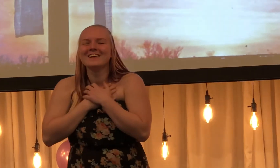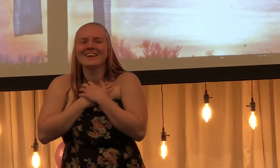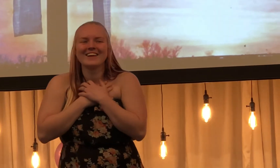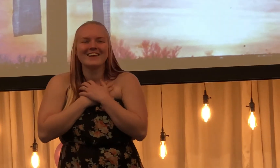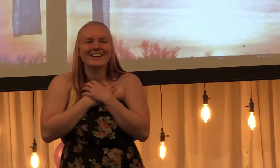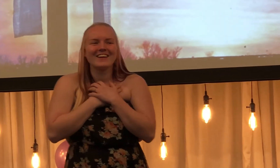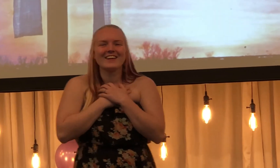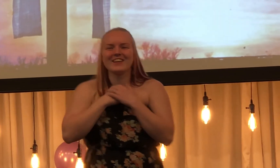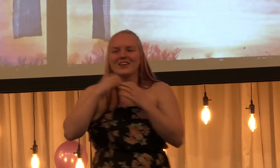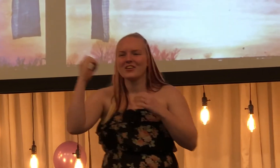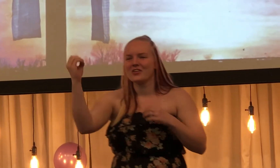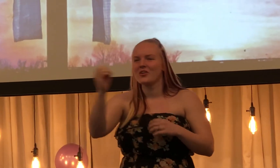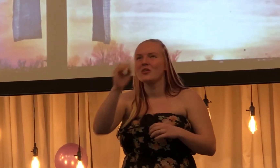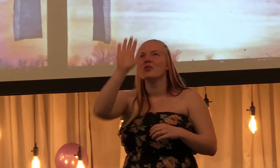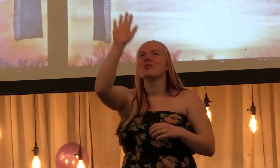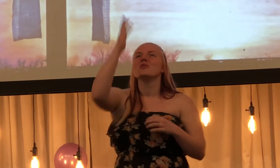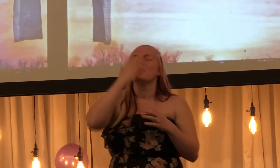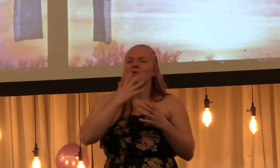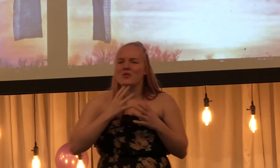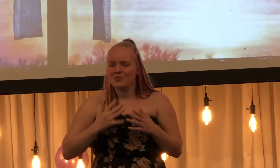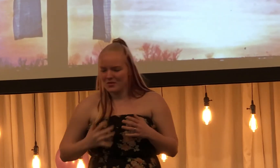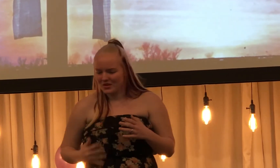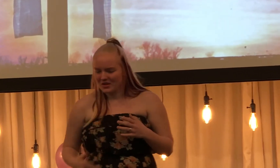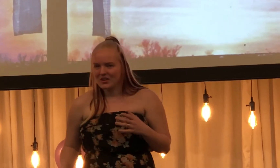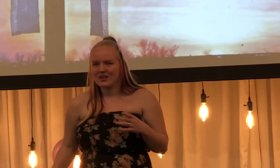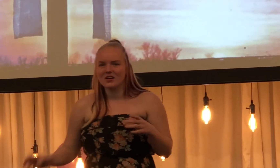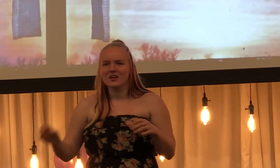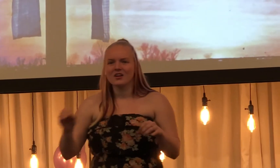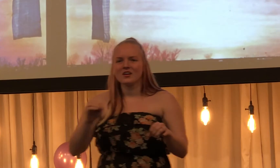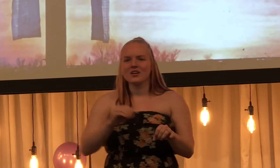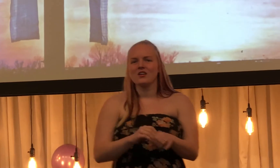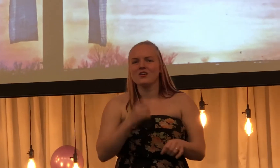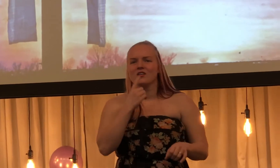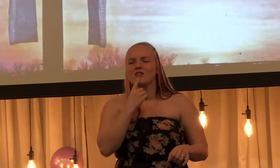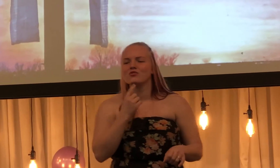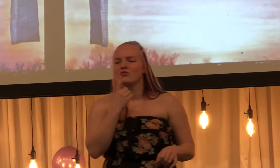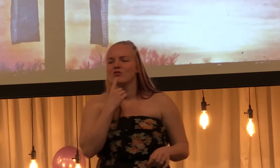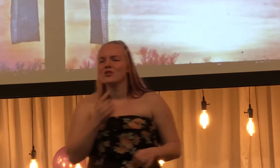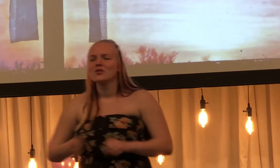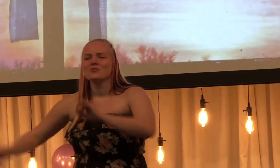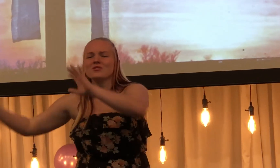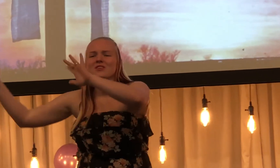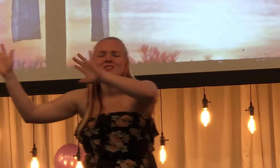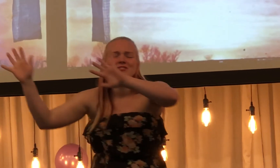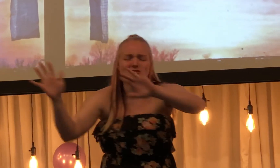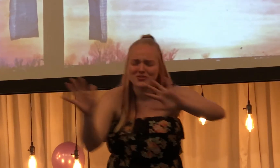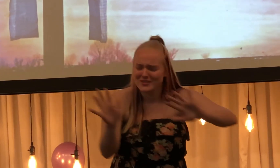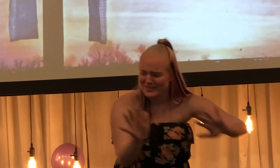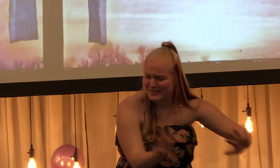Oh, your love in crimson streams